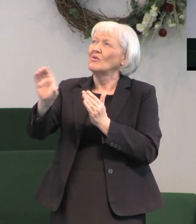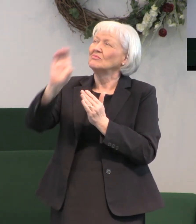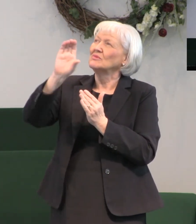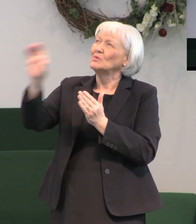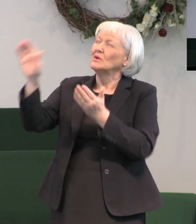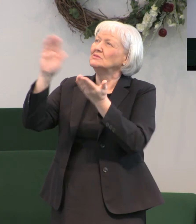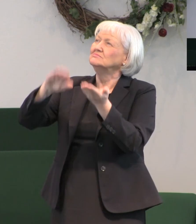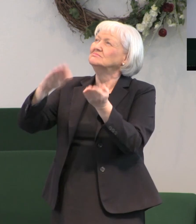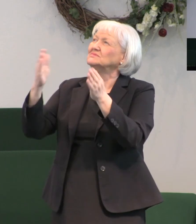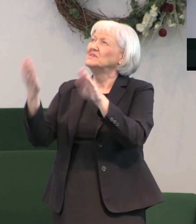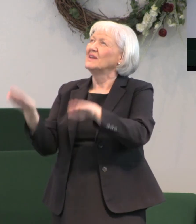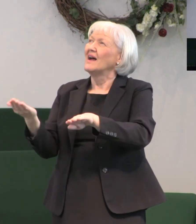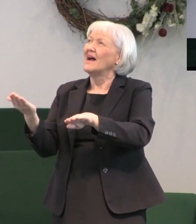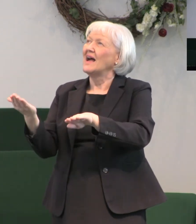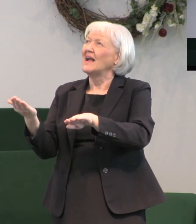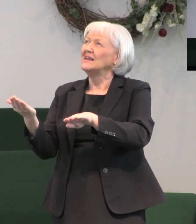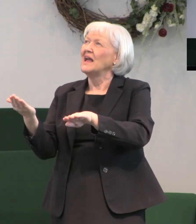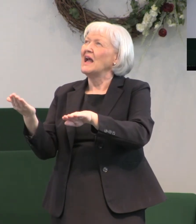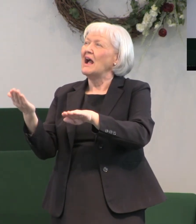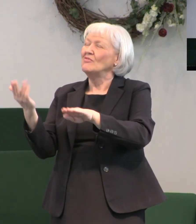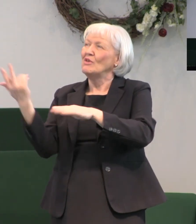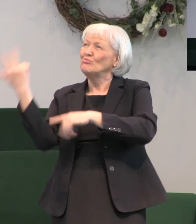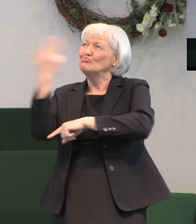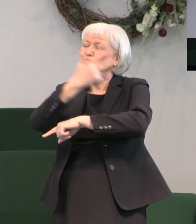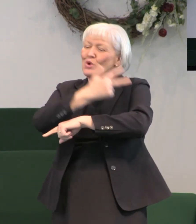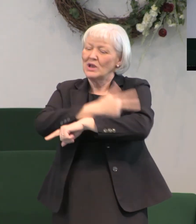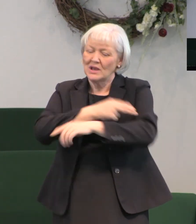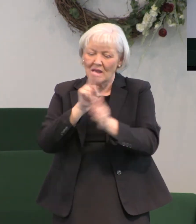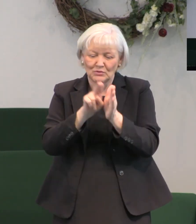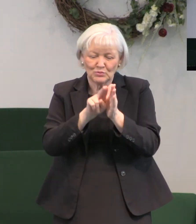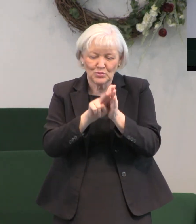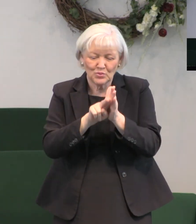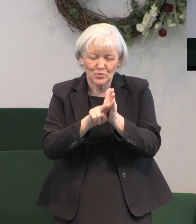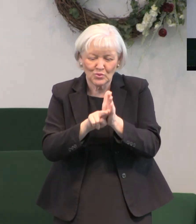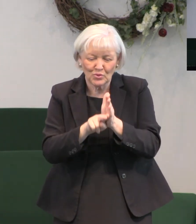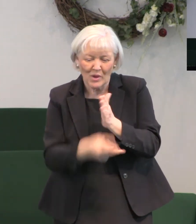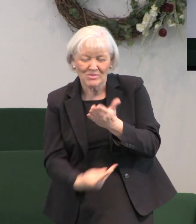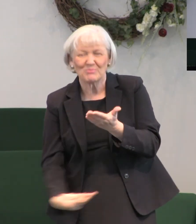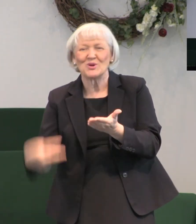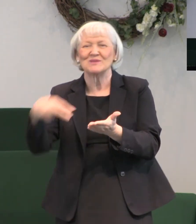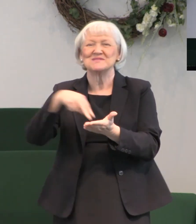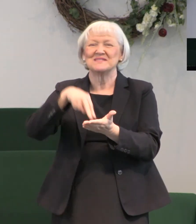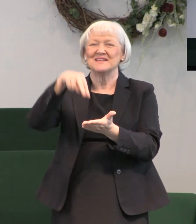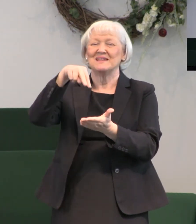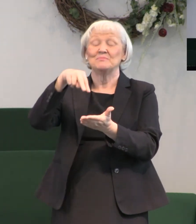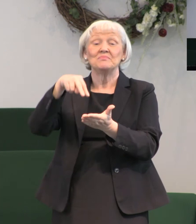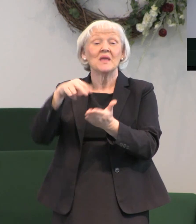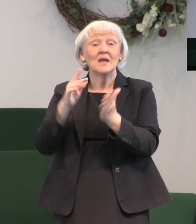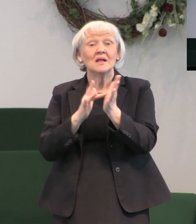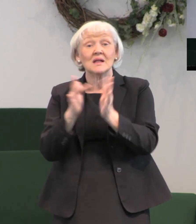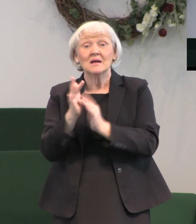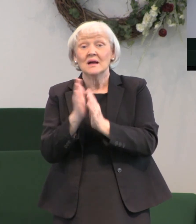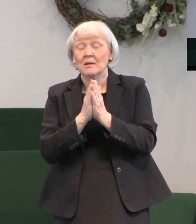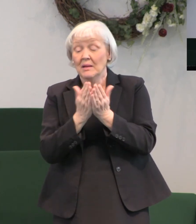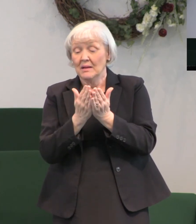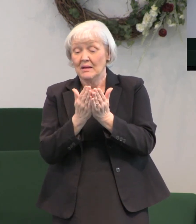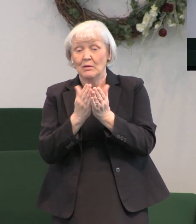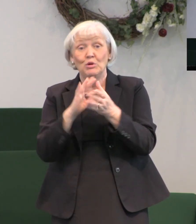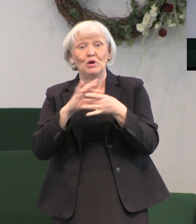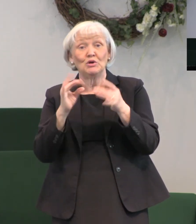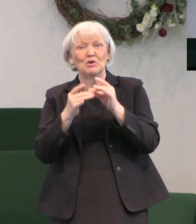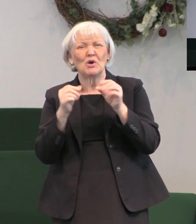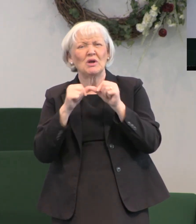it's been made for human beings for us the scripture continues that Jesus was preached